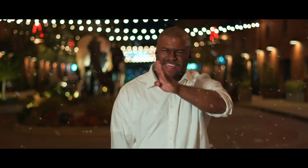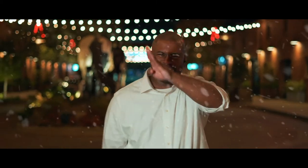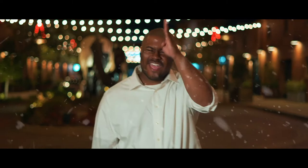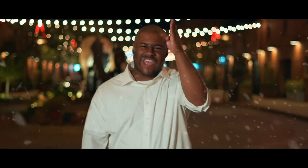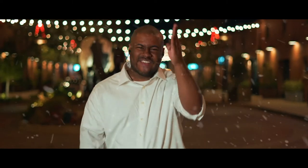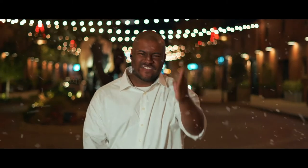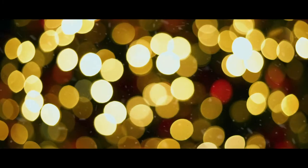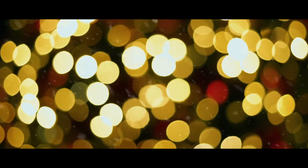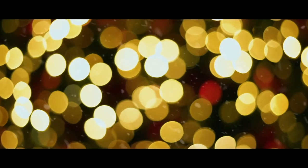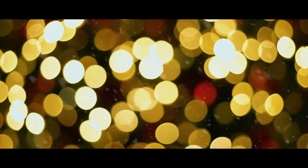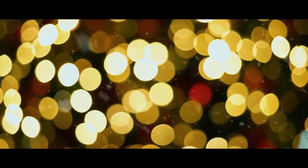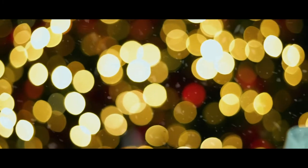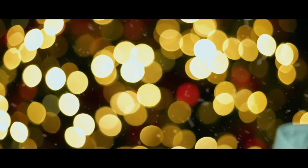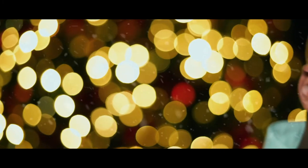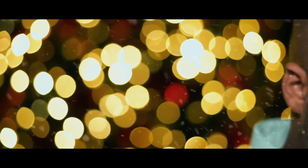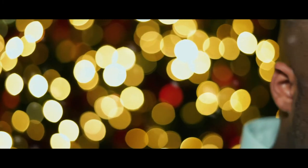never end